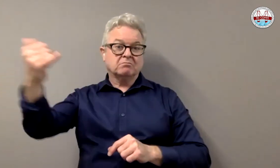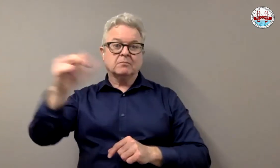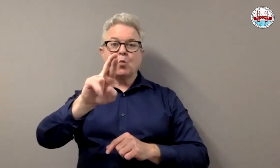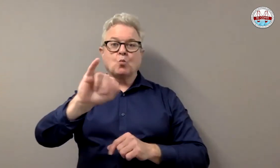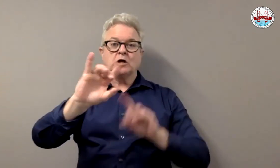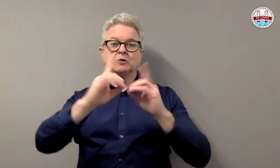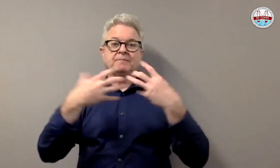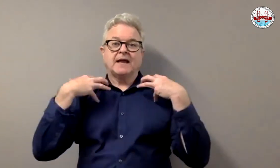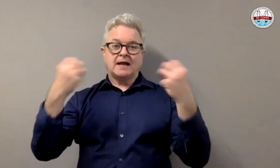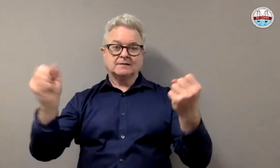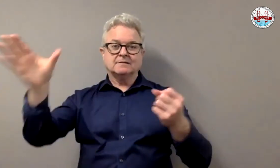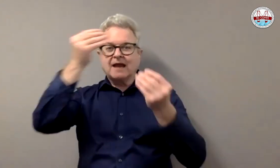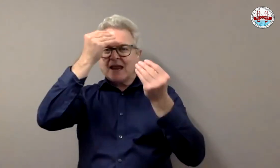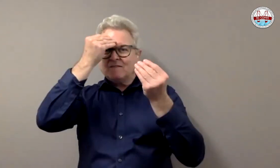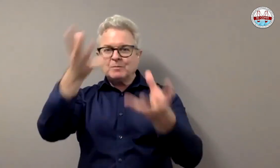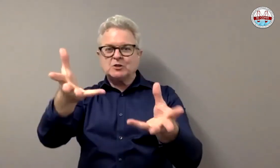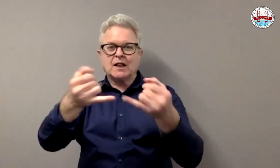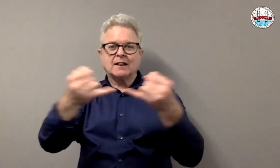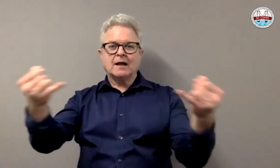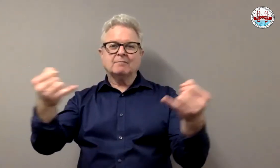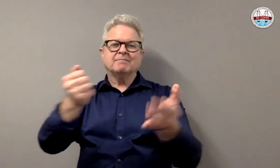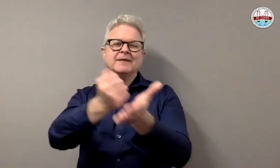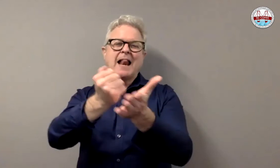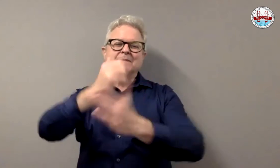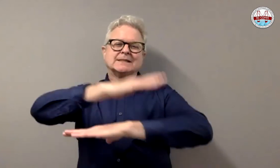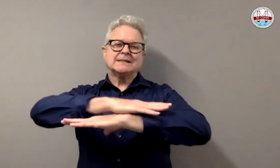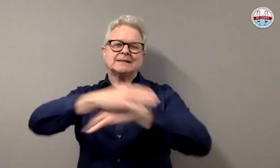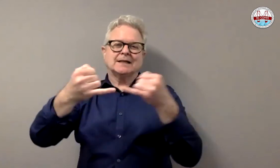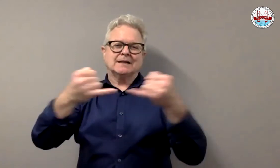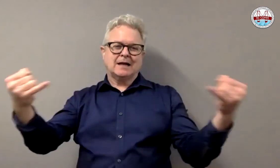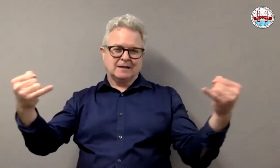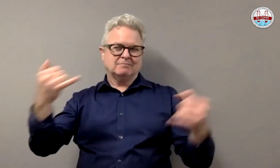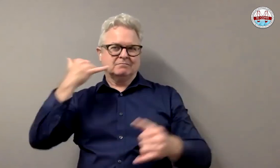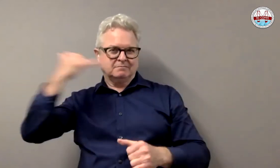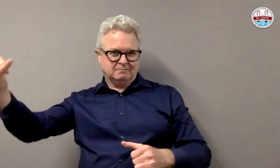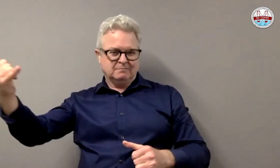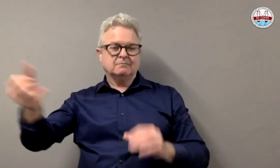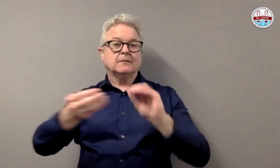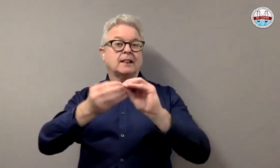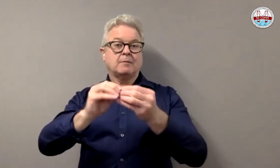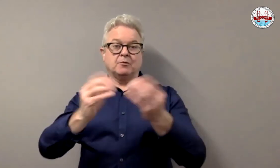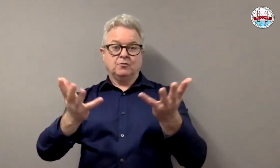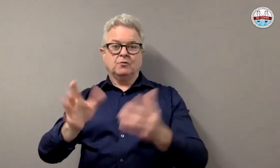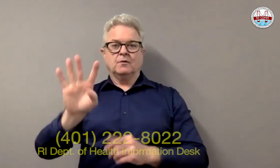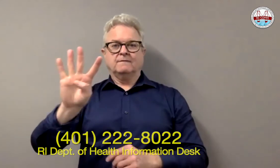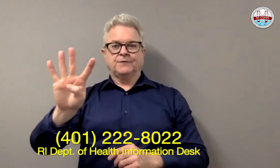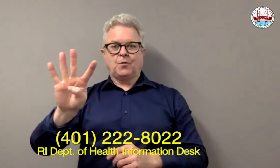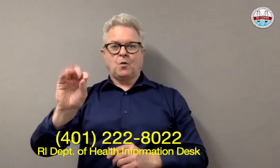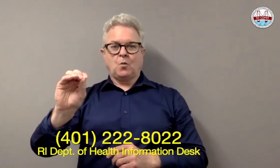Or, if you prefer, you can call the Rhode Island Department of Health Information Line, the help desk, and their telephone number